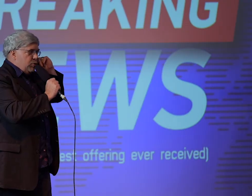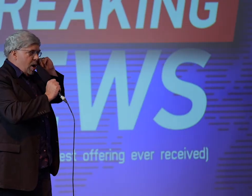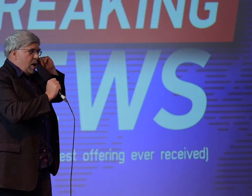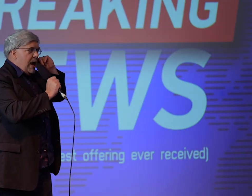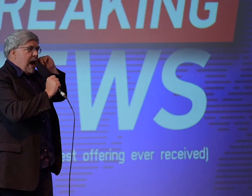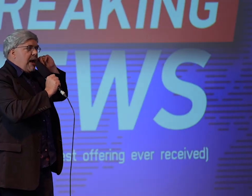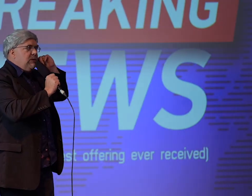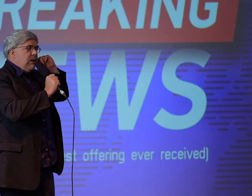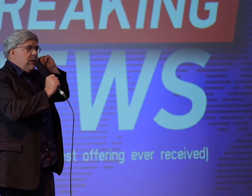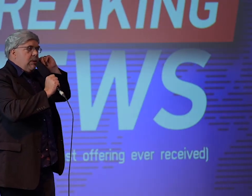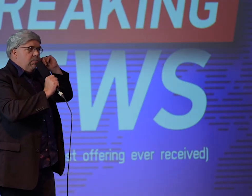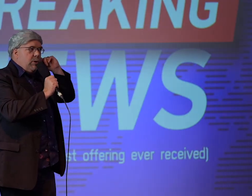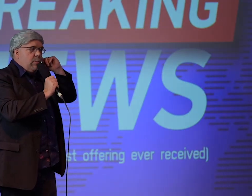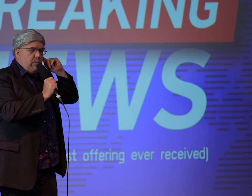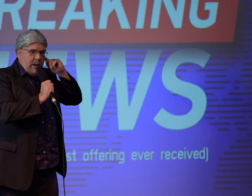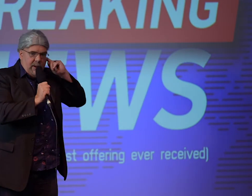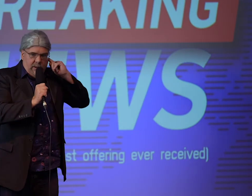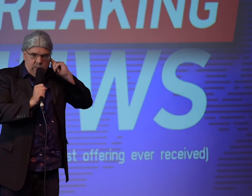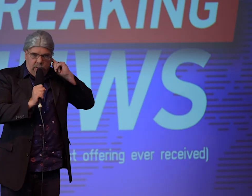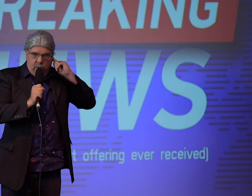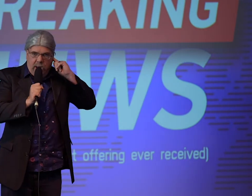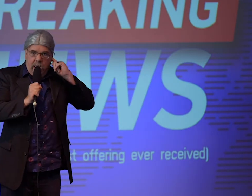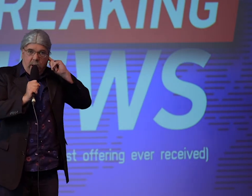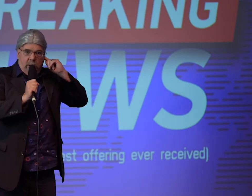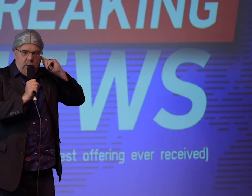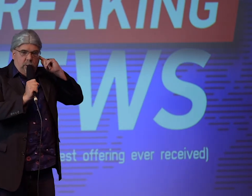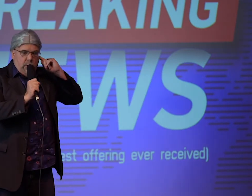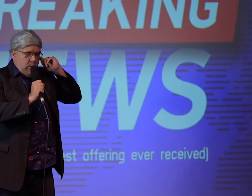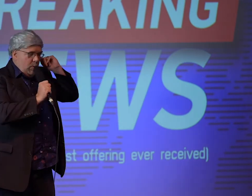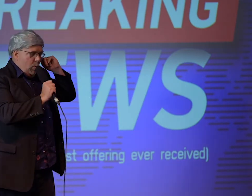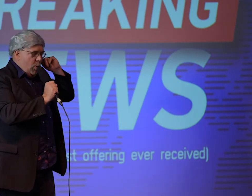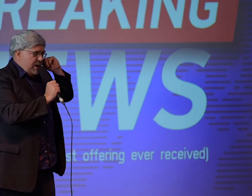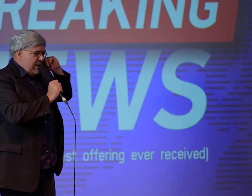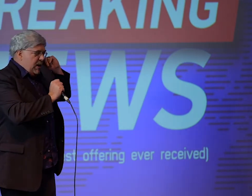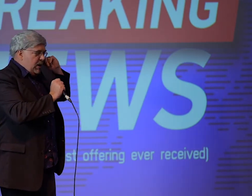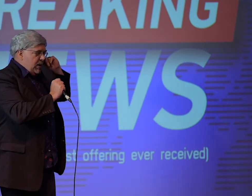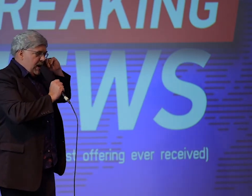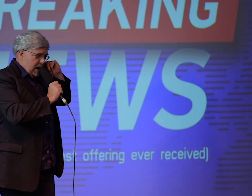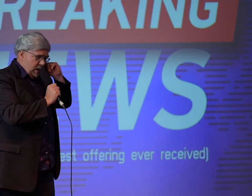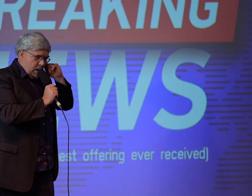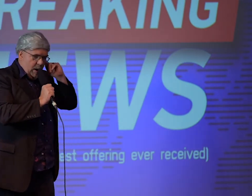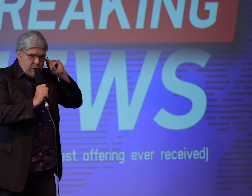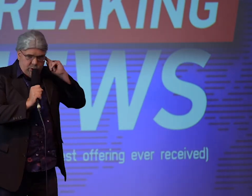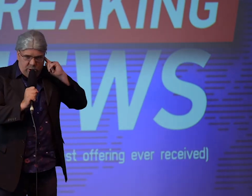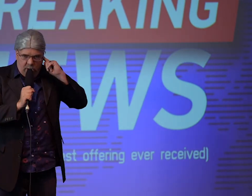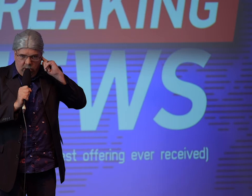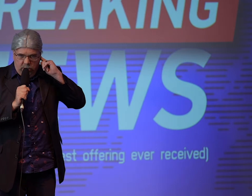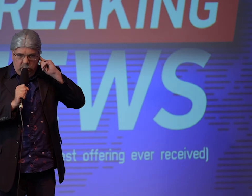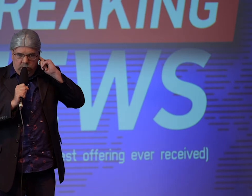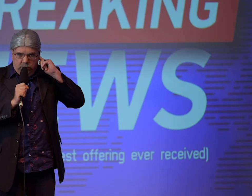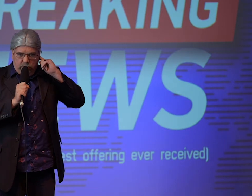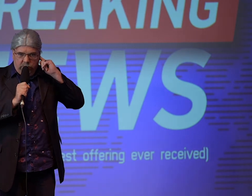straw hat blue ribbon okay wooden cane are you